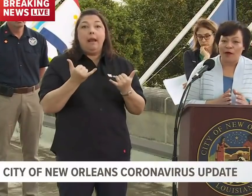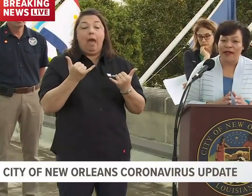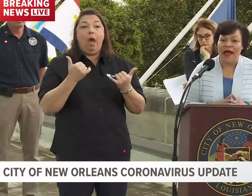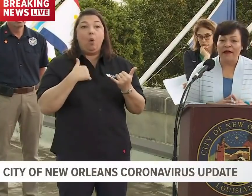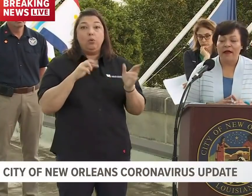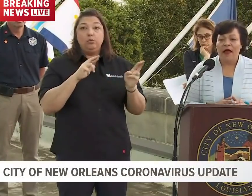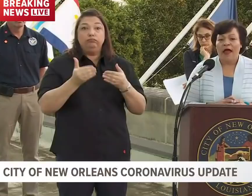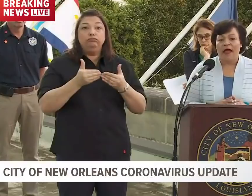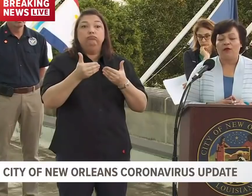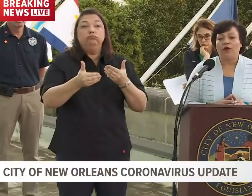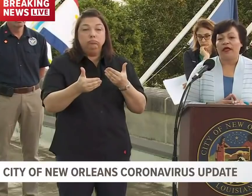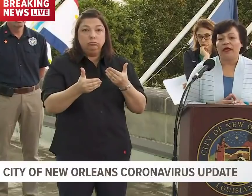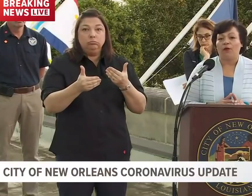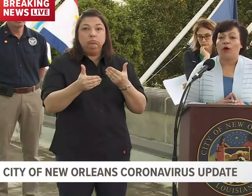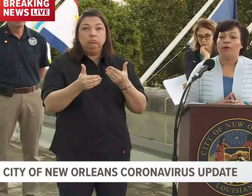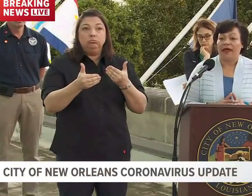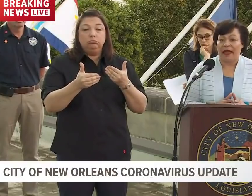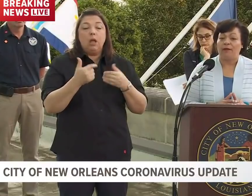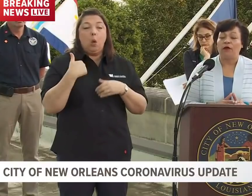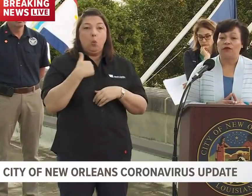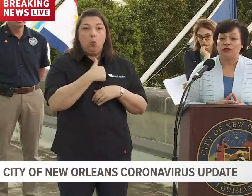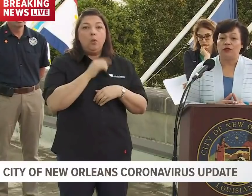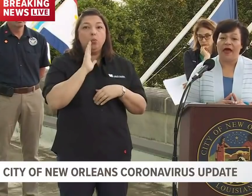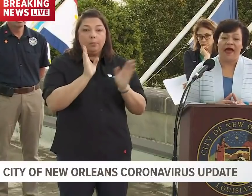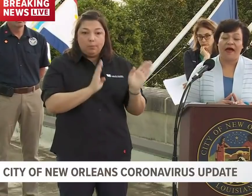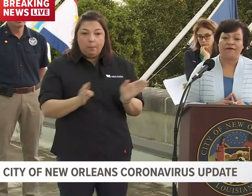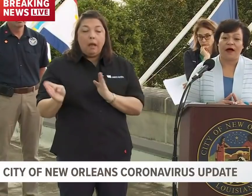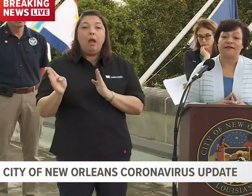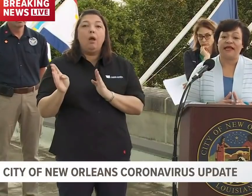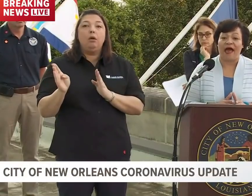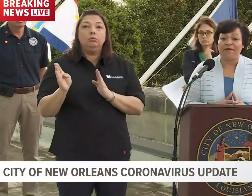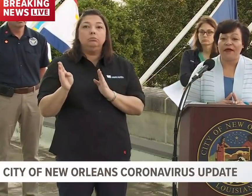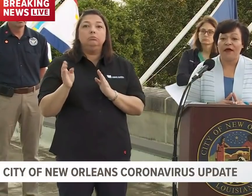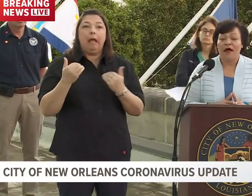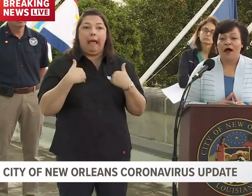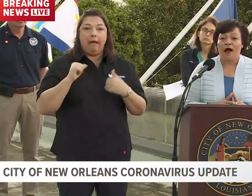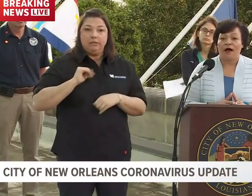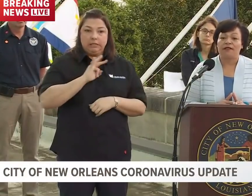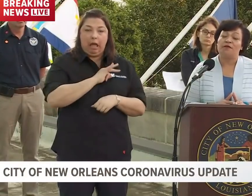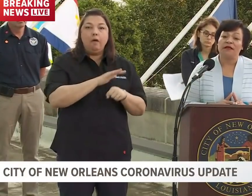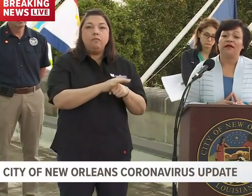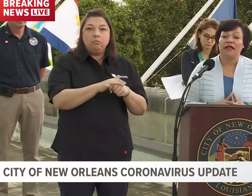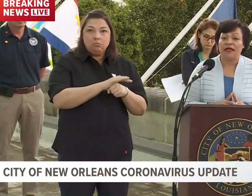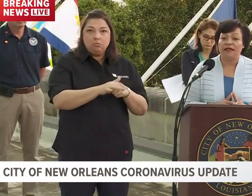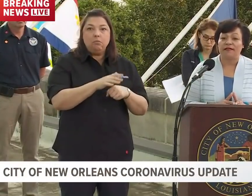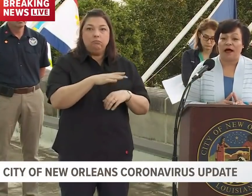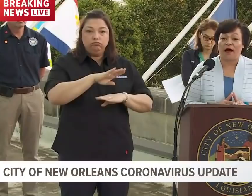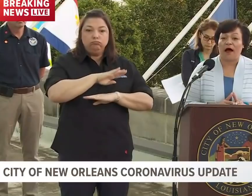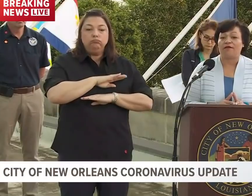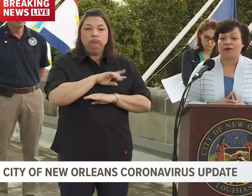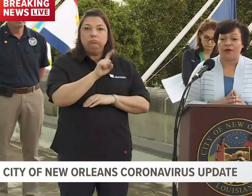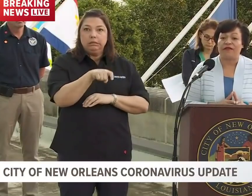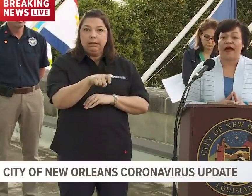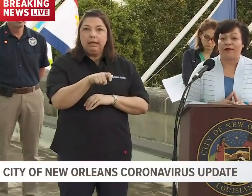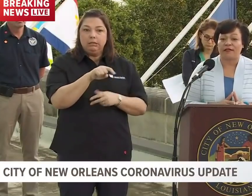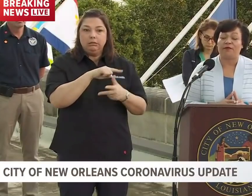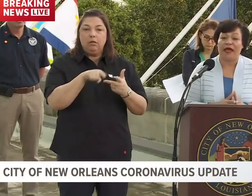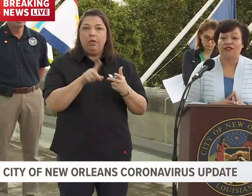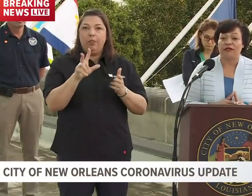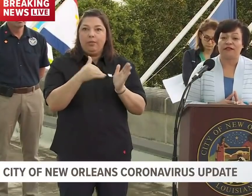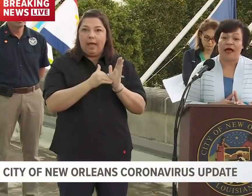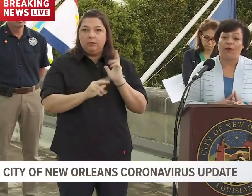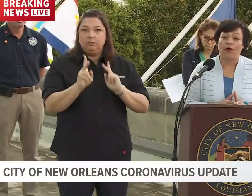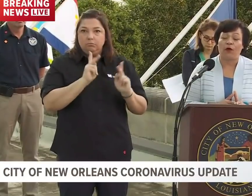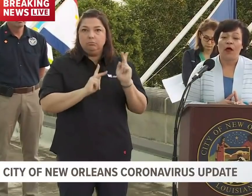curve on that. And we will be able to have staffing to meet the needs of the 3,000